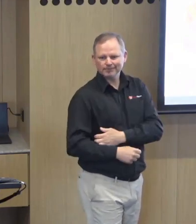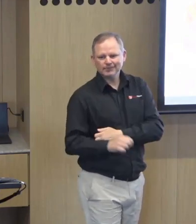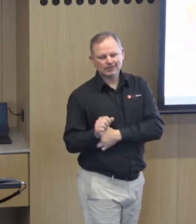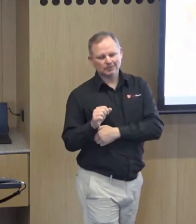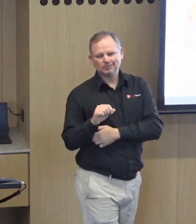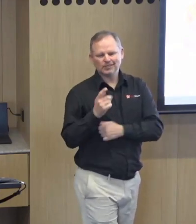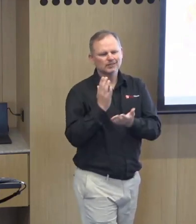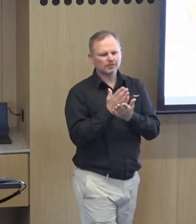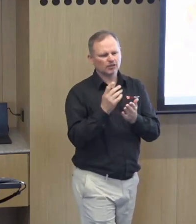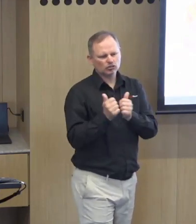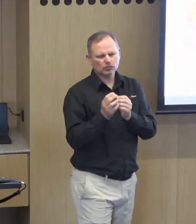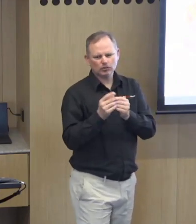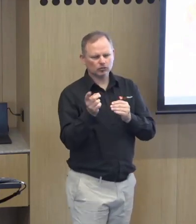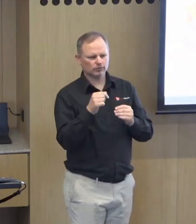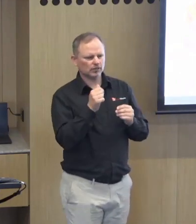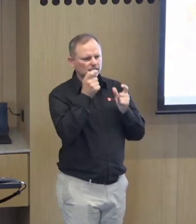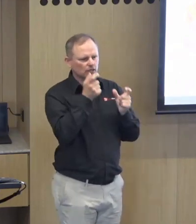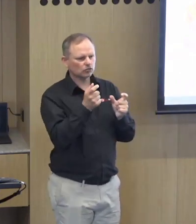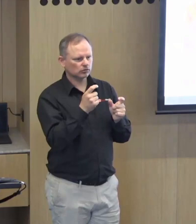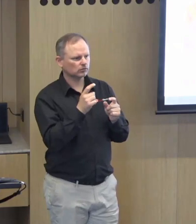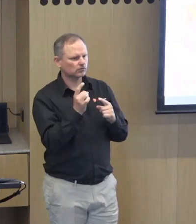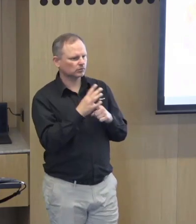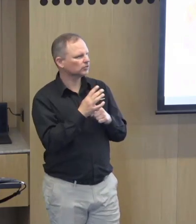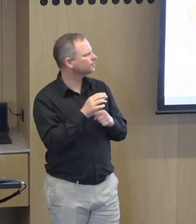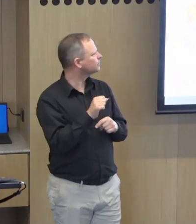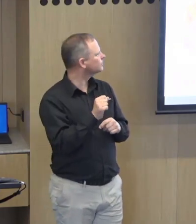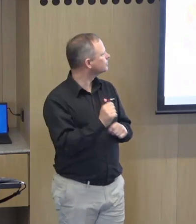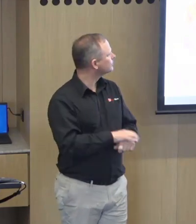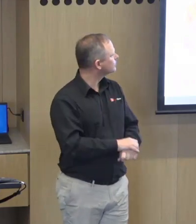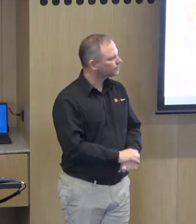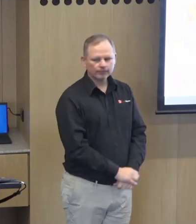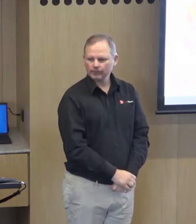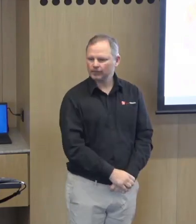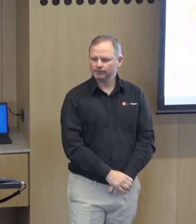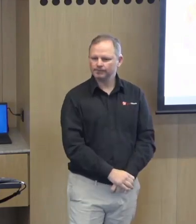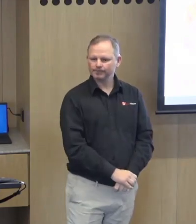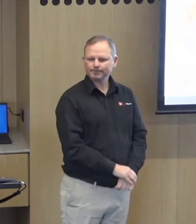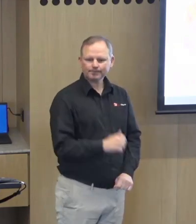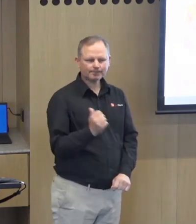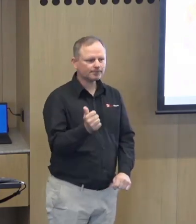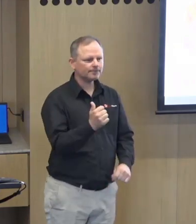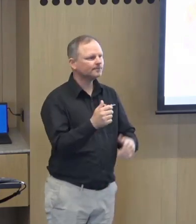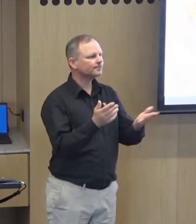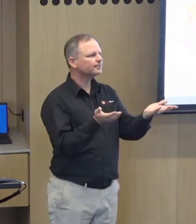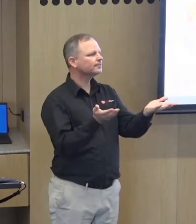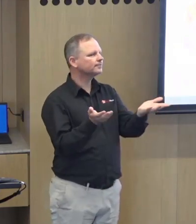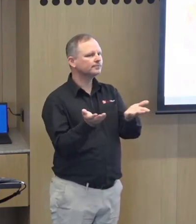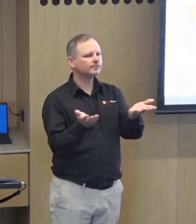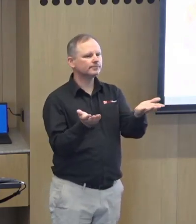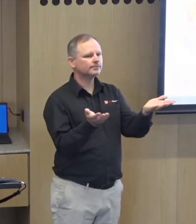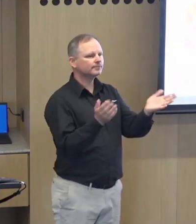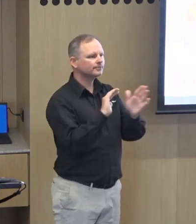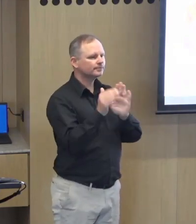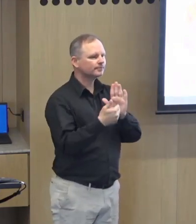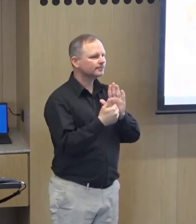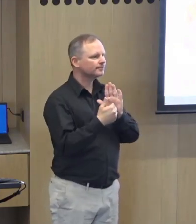it'd be very exciting to see how it does actually transpire but yeah i do agree with you your carers are very important any other questions